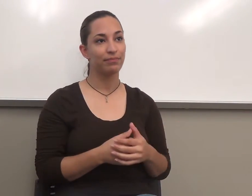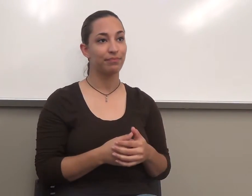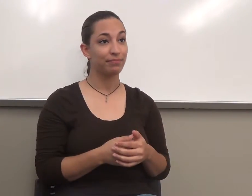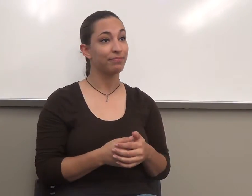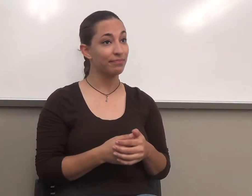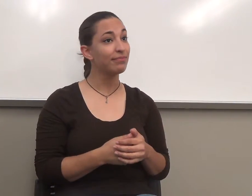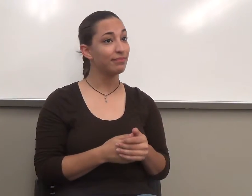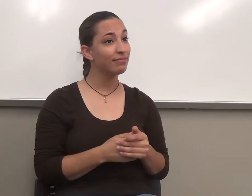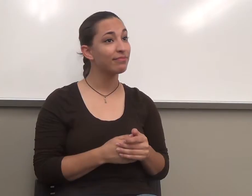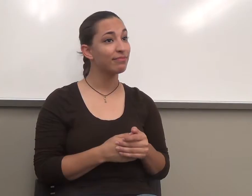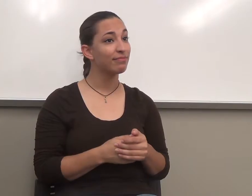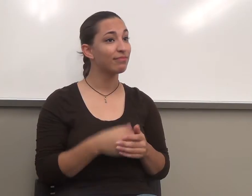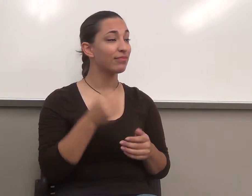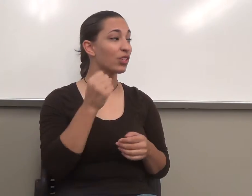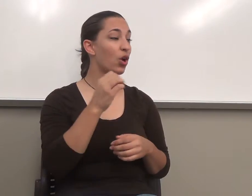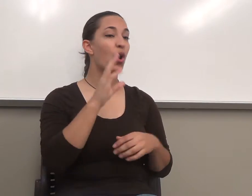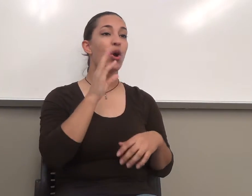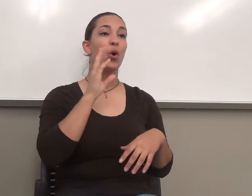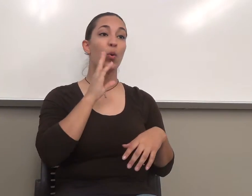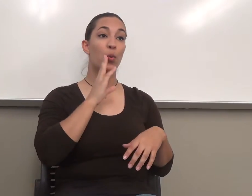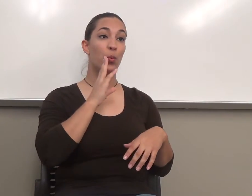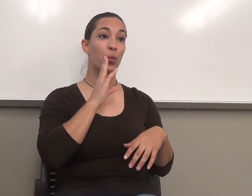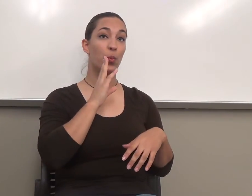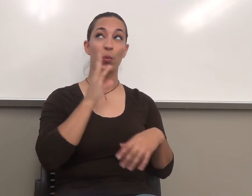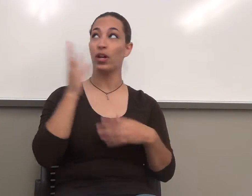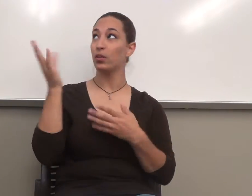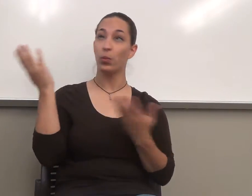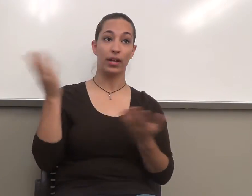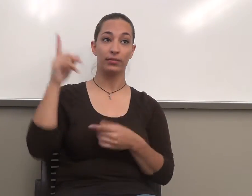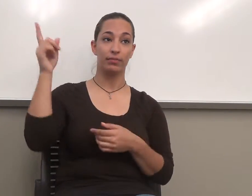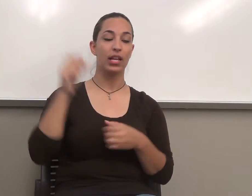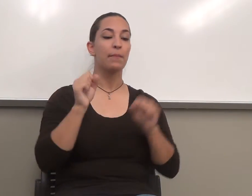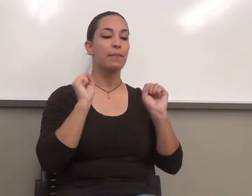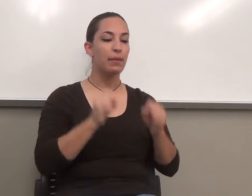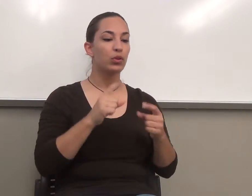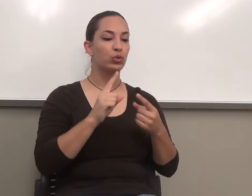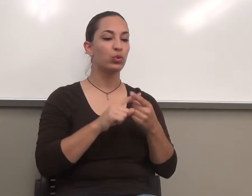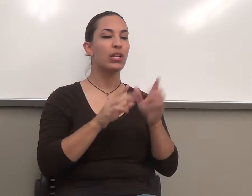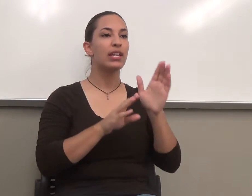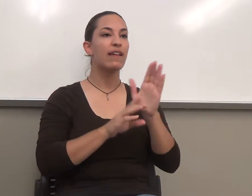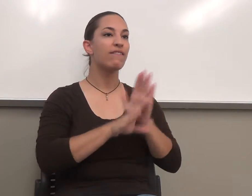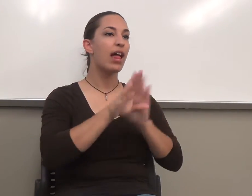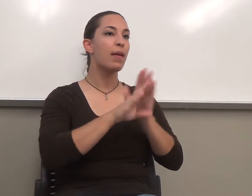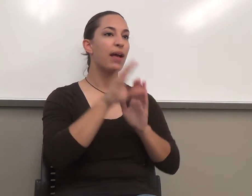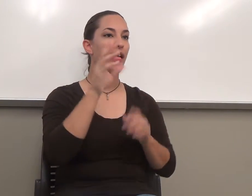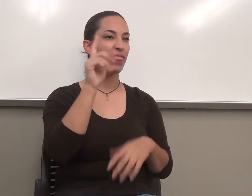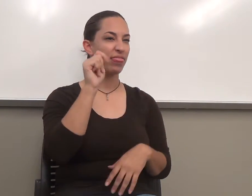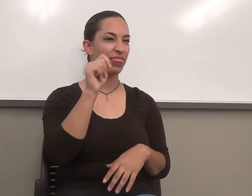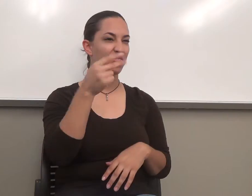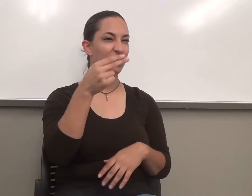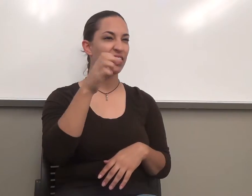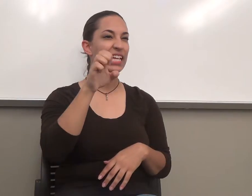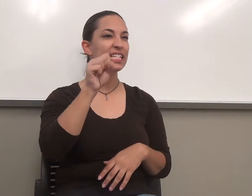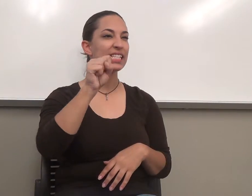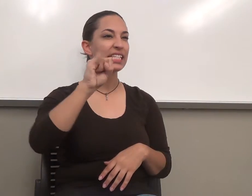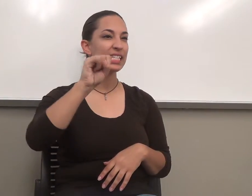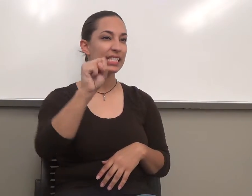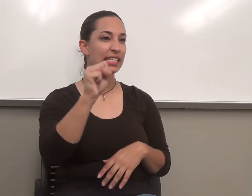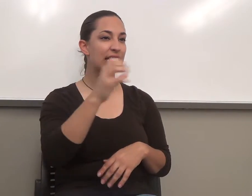to develop a thesis and use rhetorical strategies in the writing of coherent paragraphs